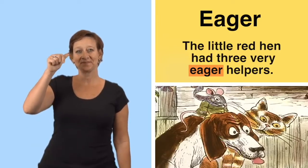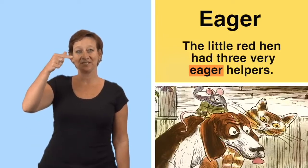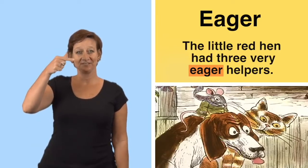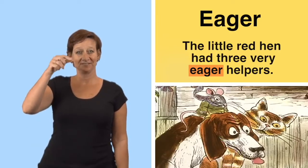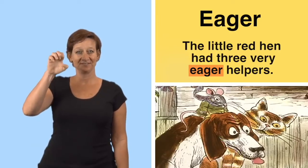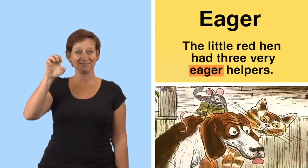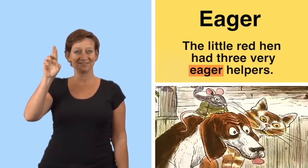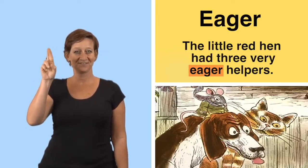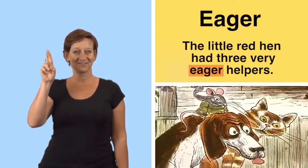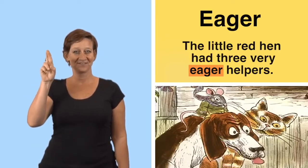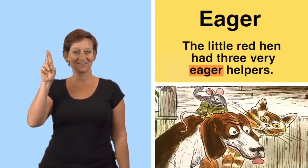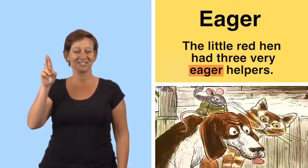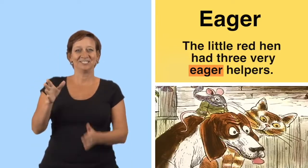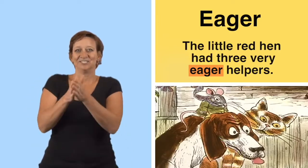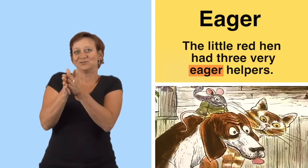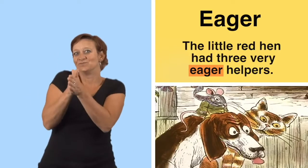eager, eager